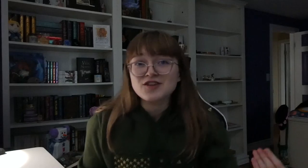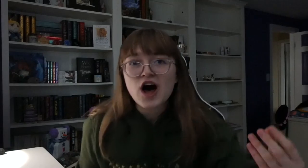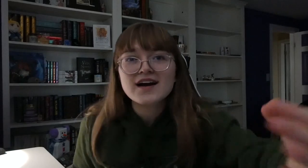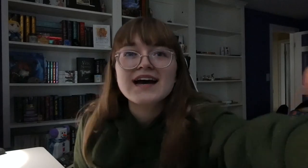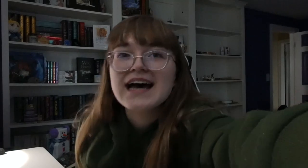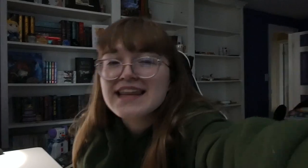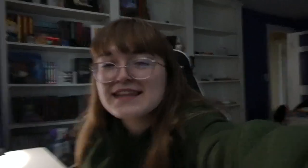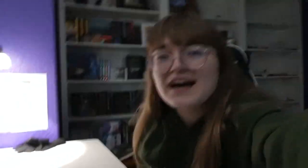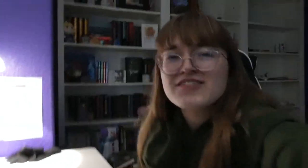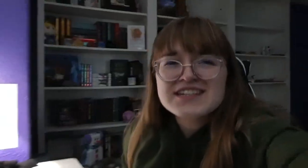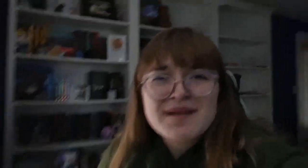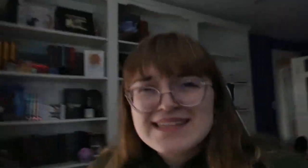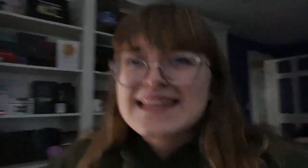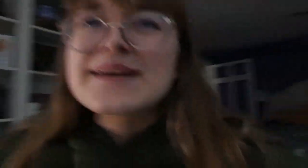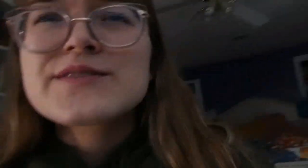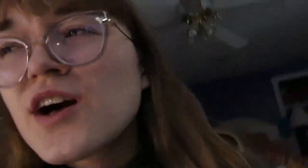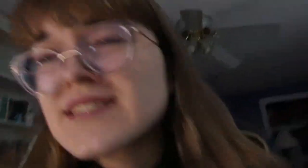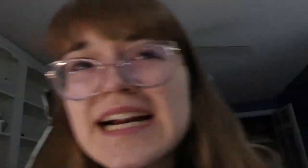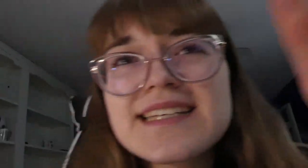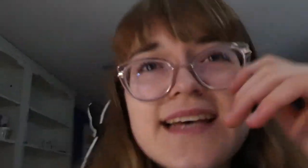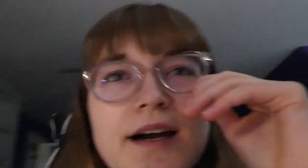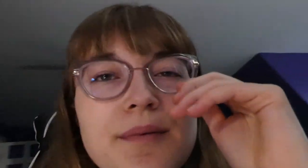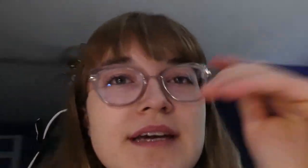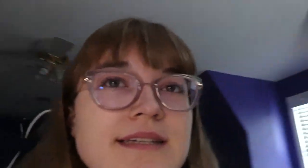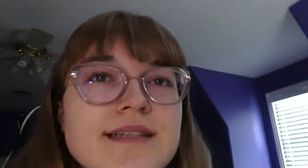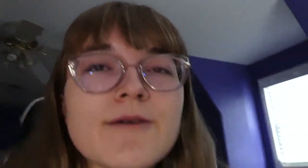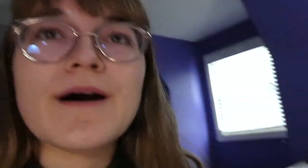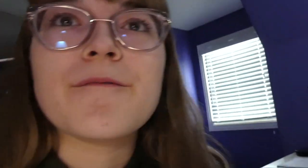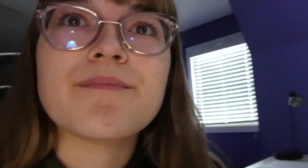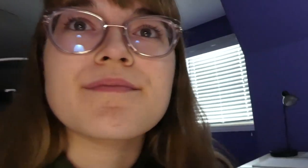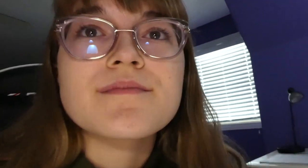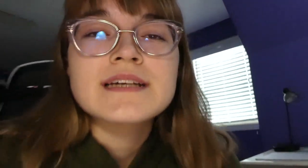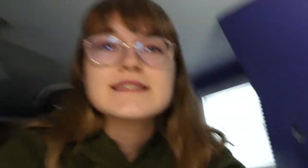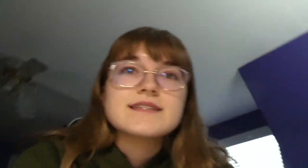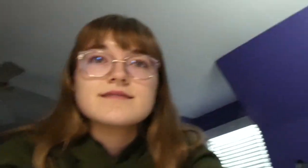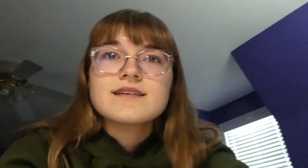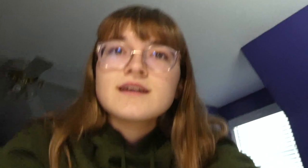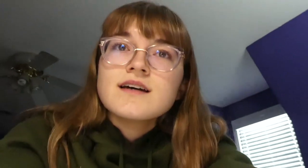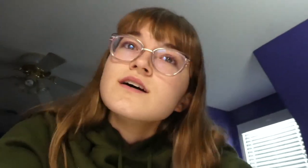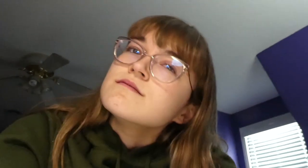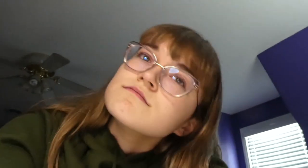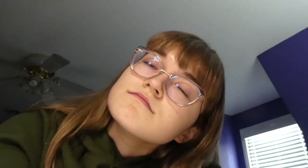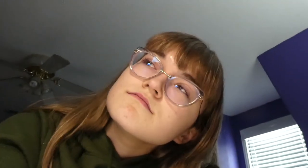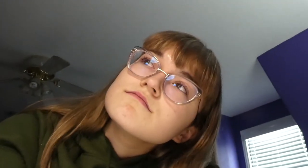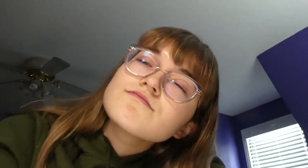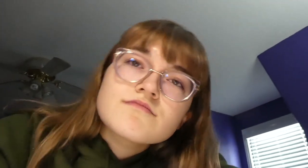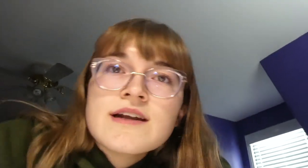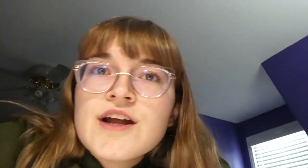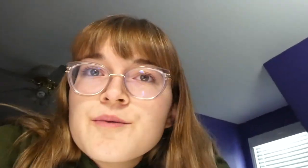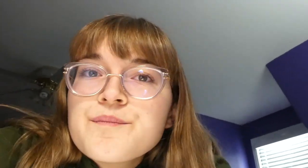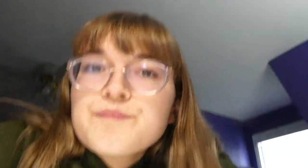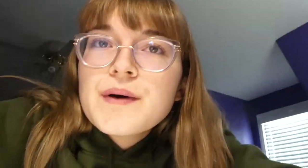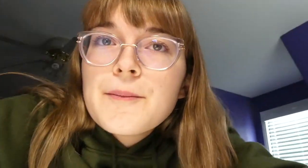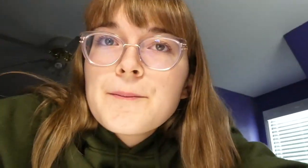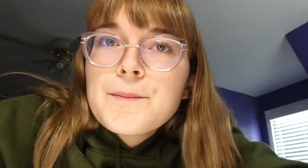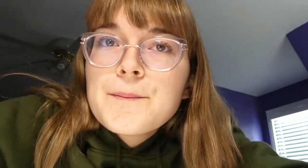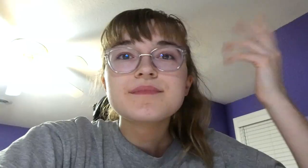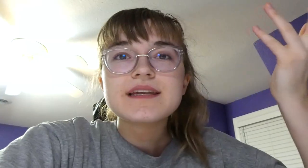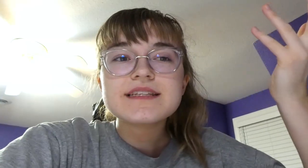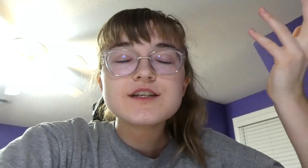vlog. Though, I feel like my sign language vlogs kind of suck, because, well, it's, I don't know, but. It is the